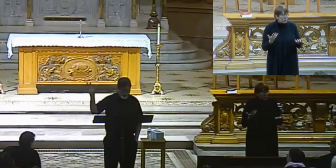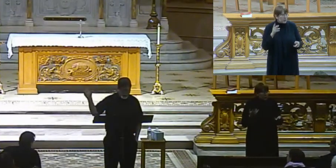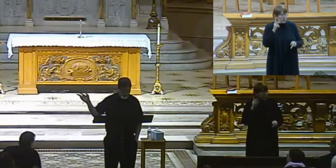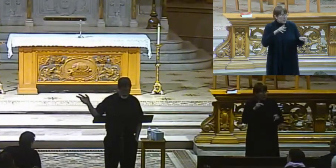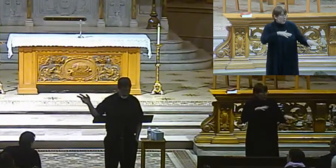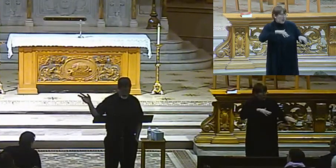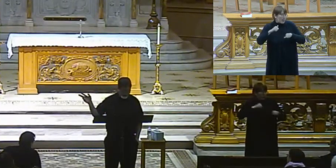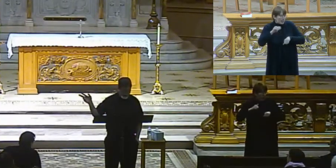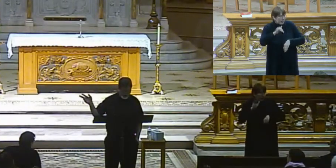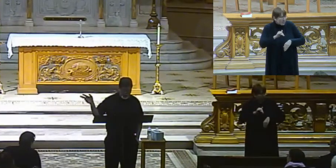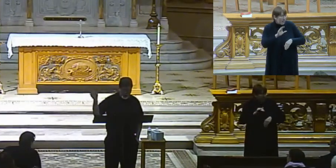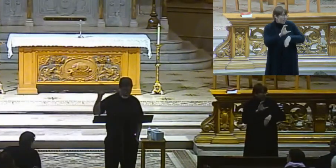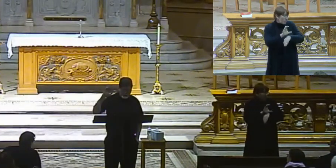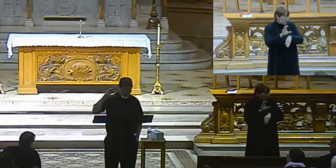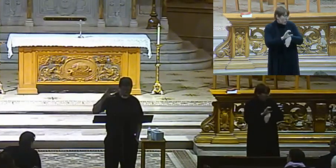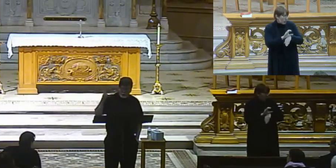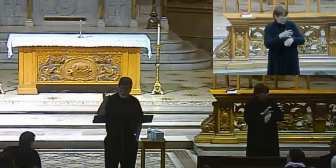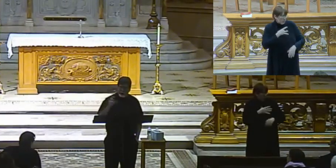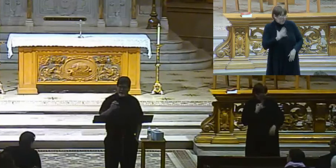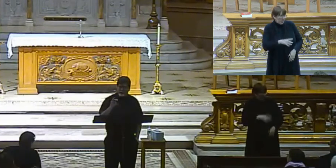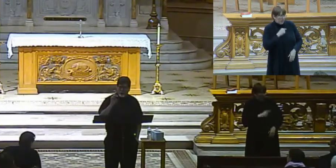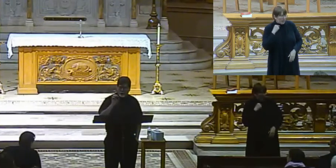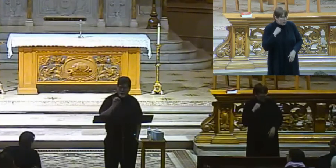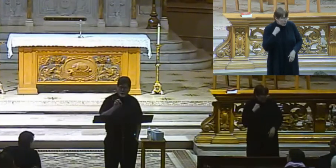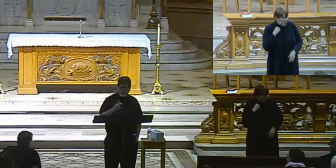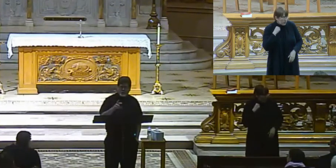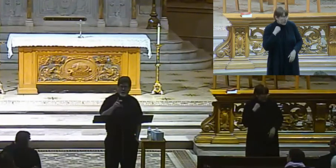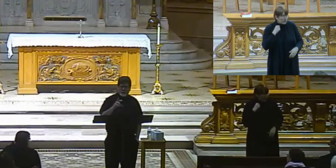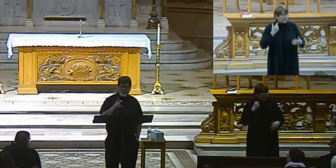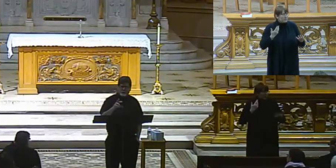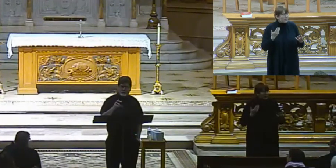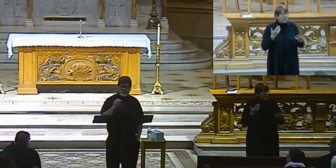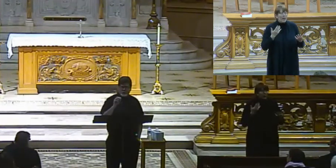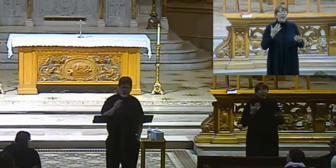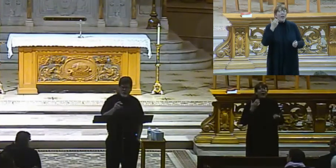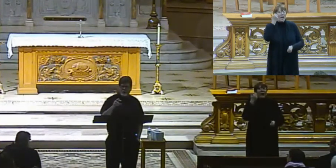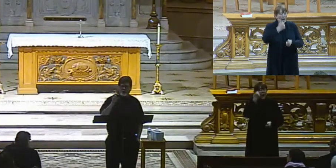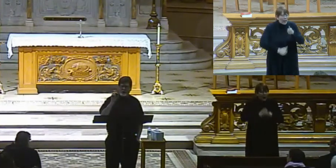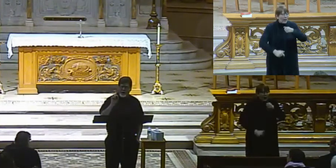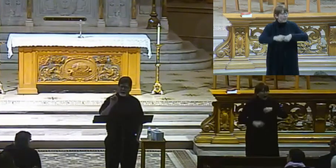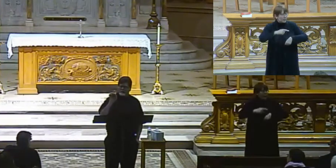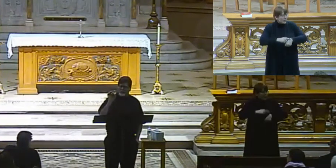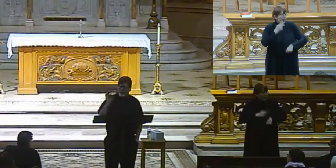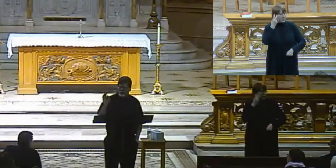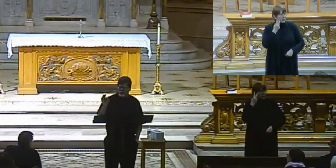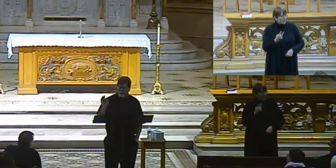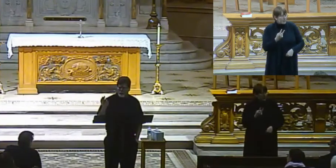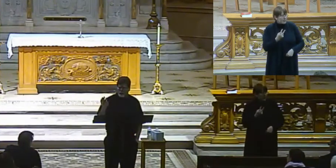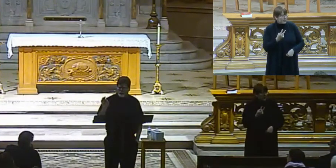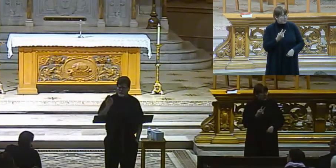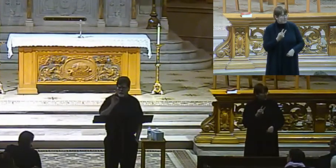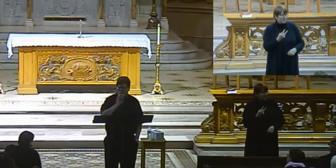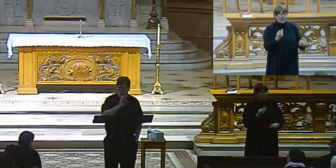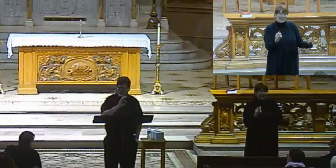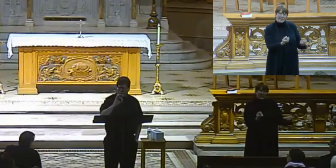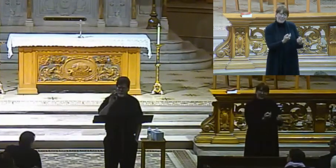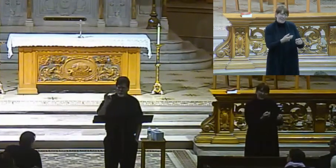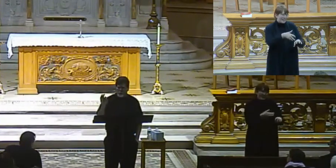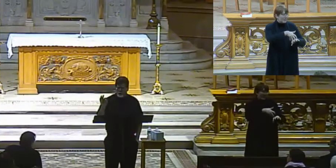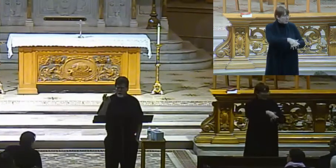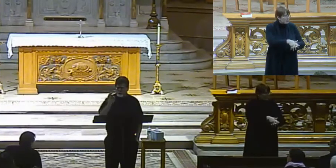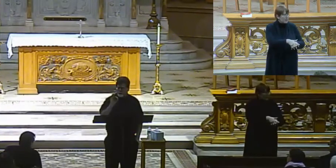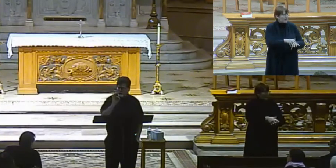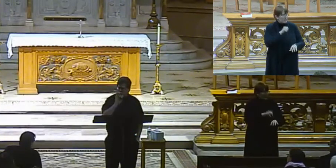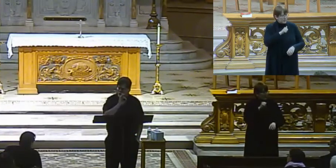because of that. But everywhere you see this, there is sin, there is a lack of charity very often